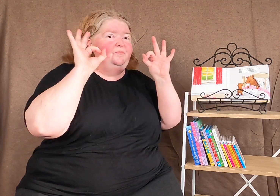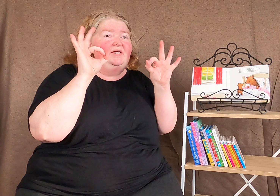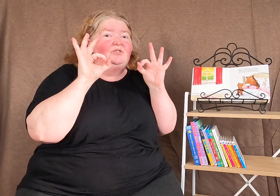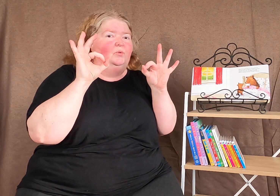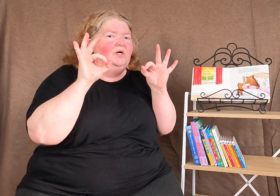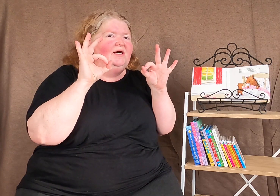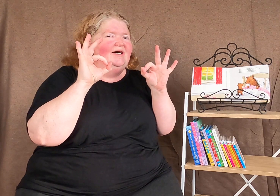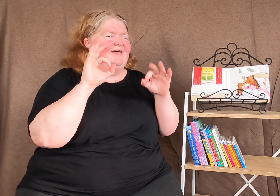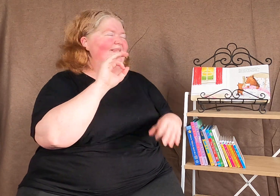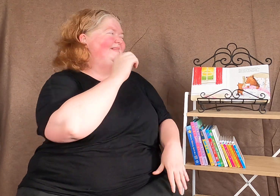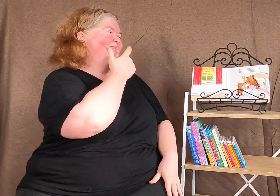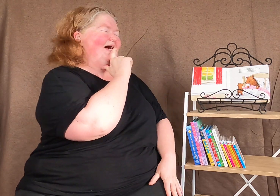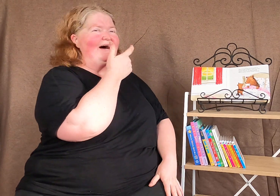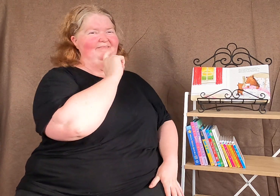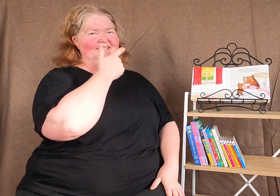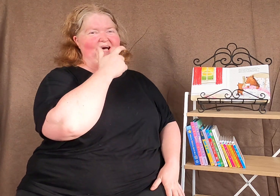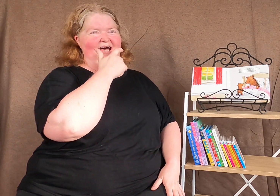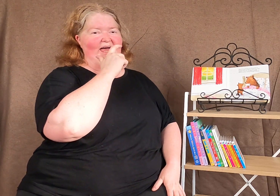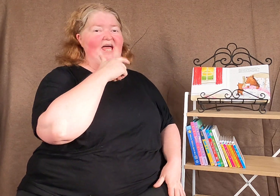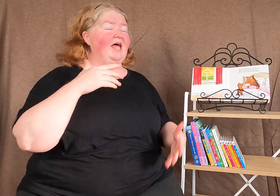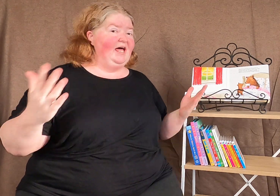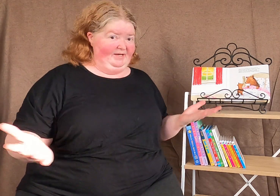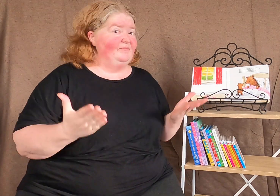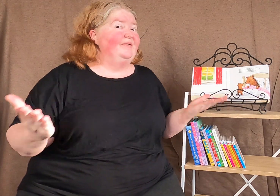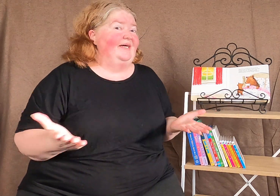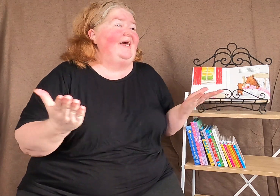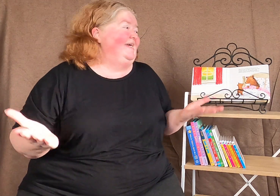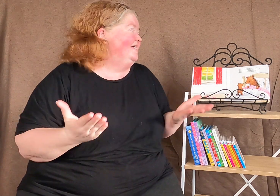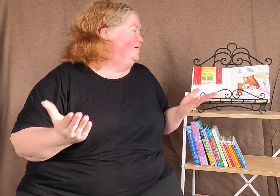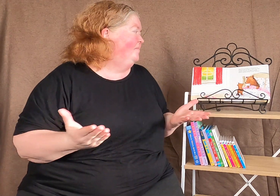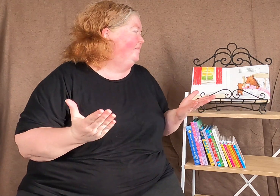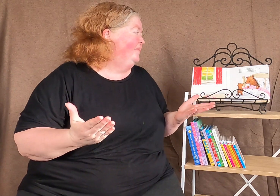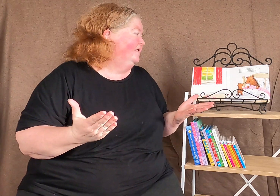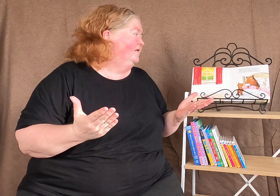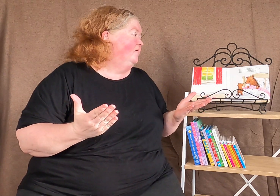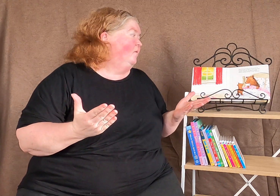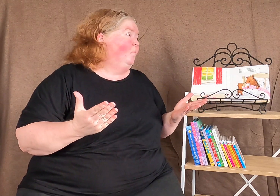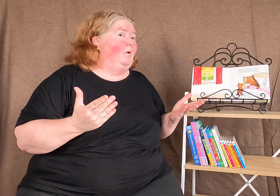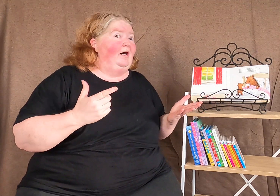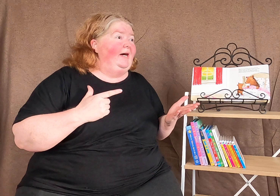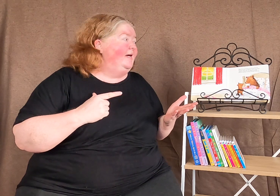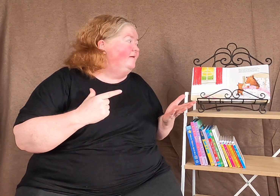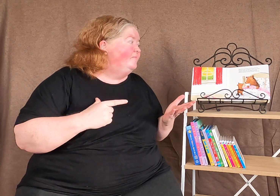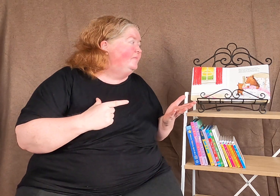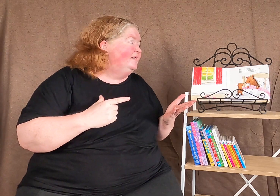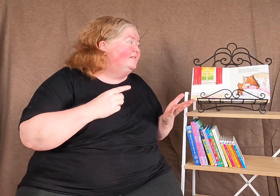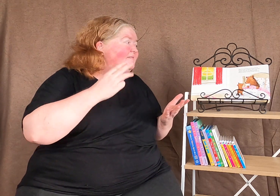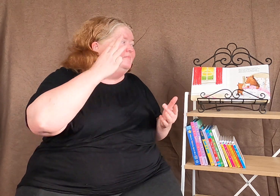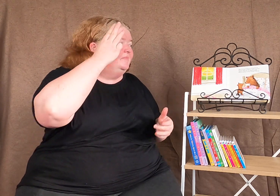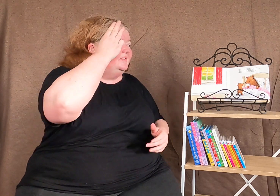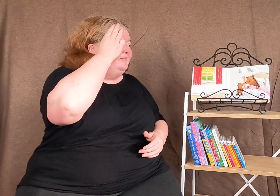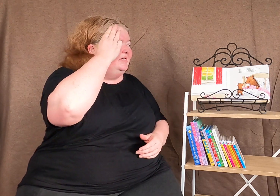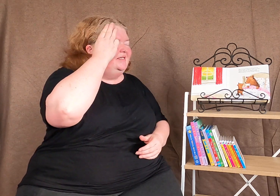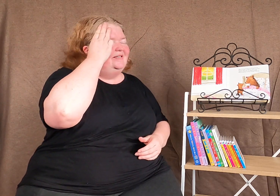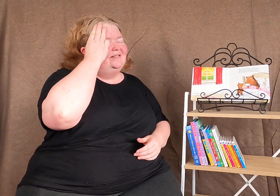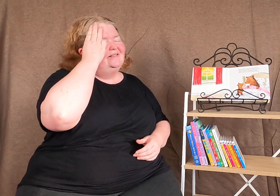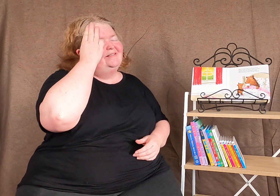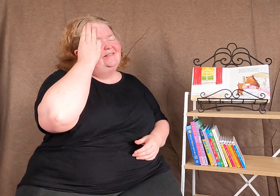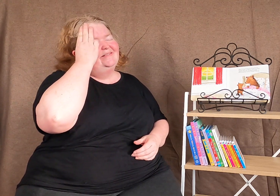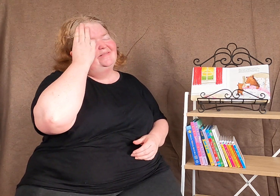special. Laughter and play. Why? Because mummy is